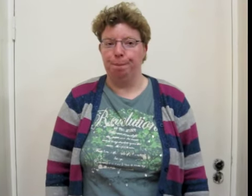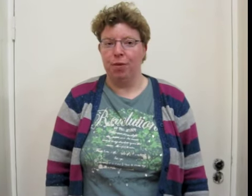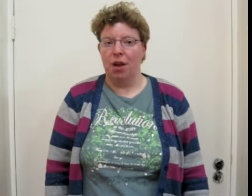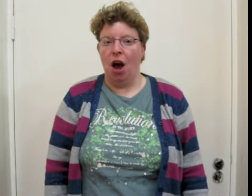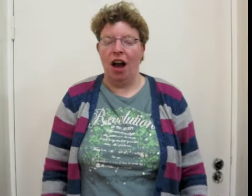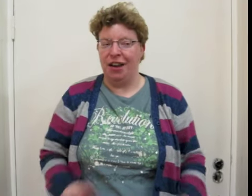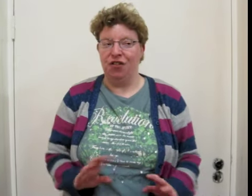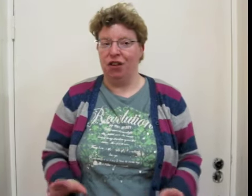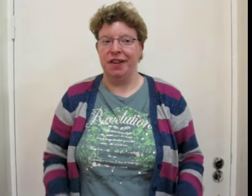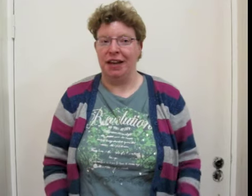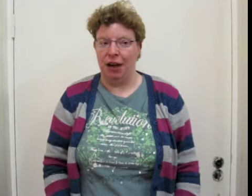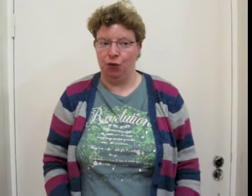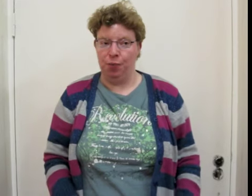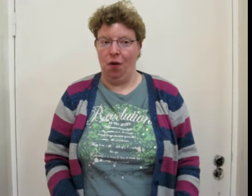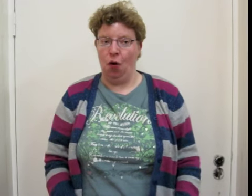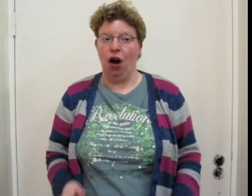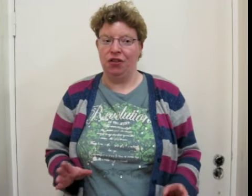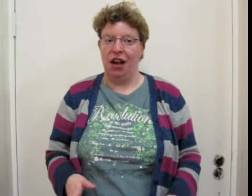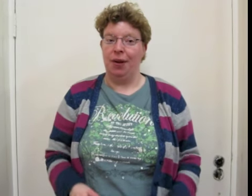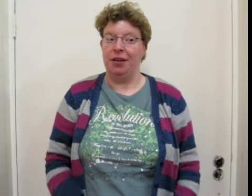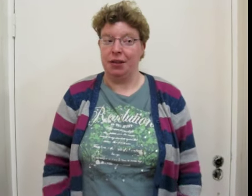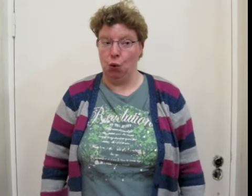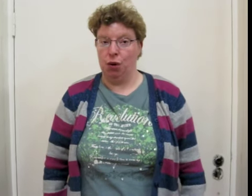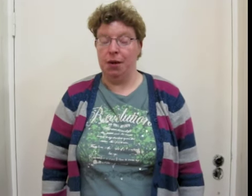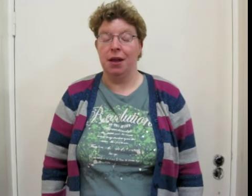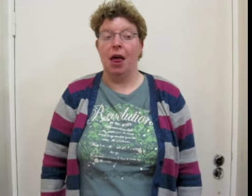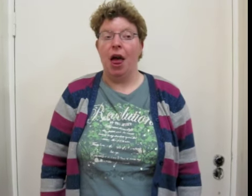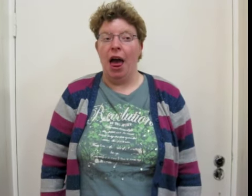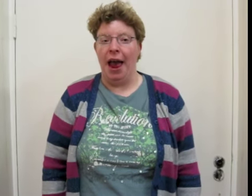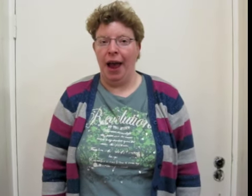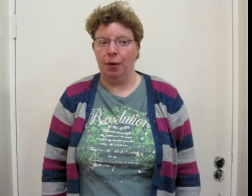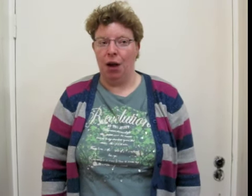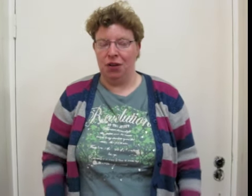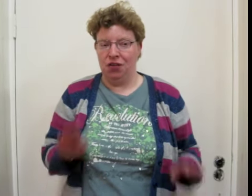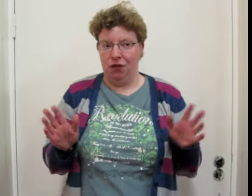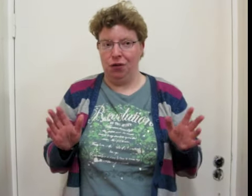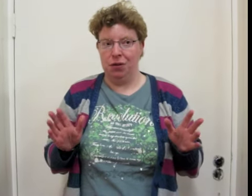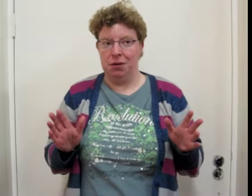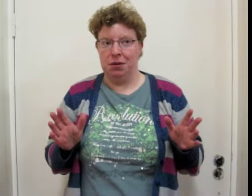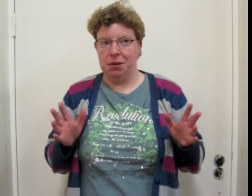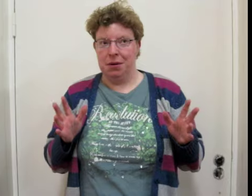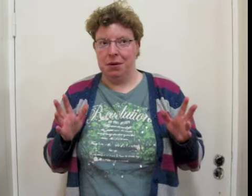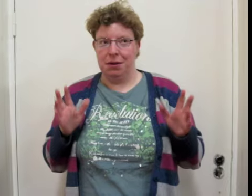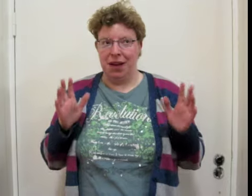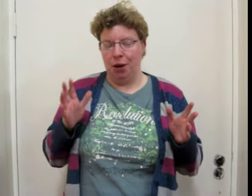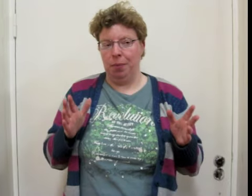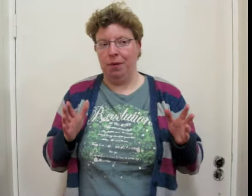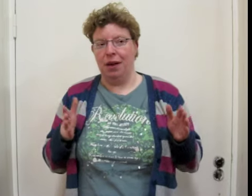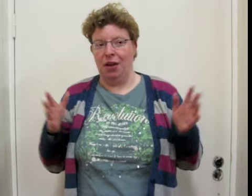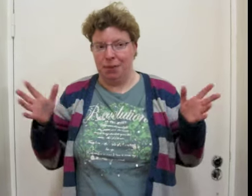I had never done sign language before until I went to school. It was a different set-up. It was